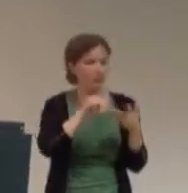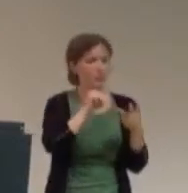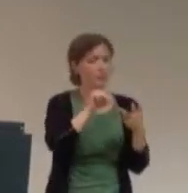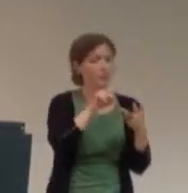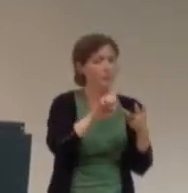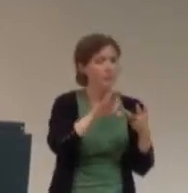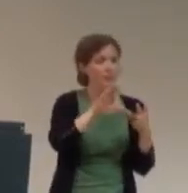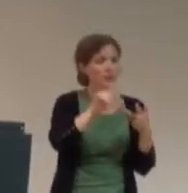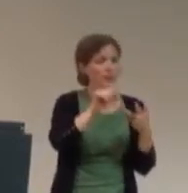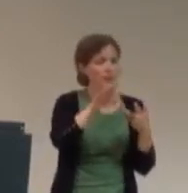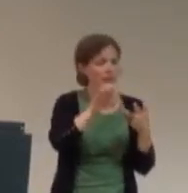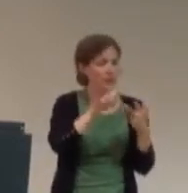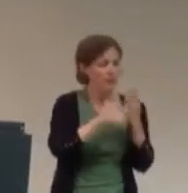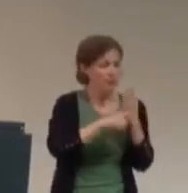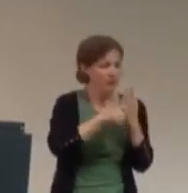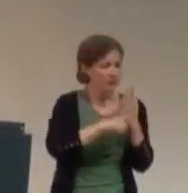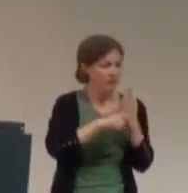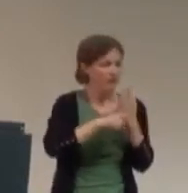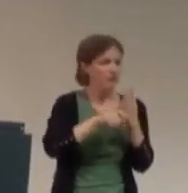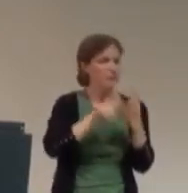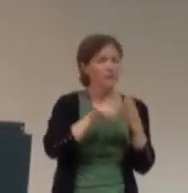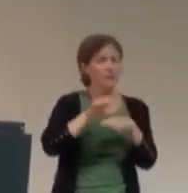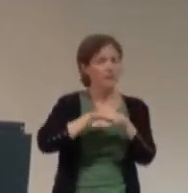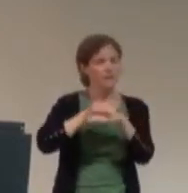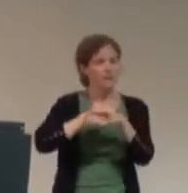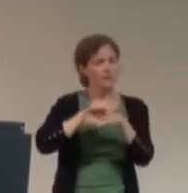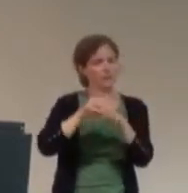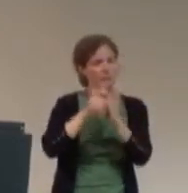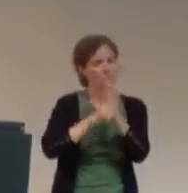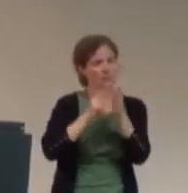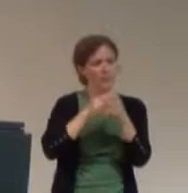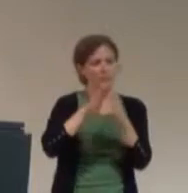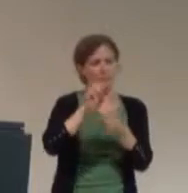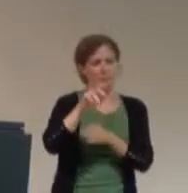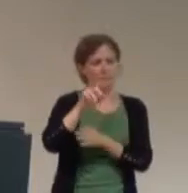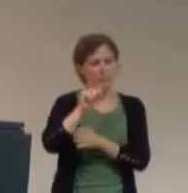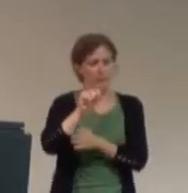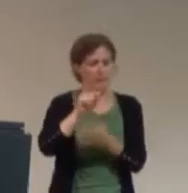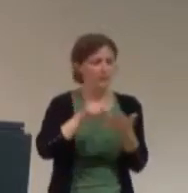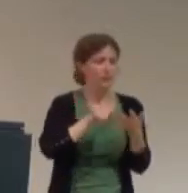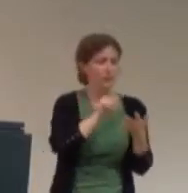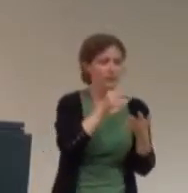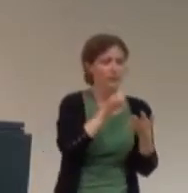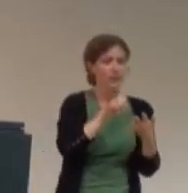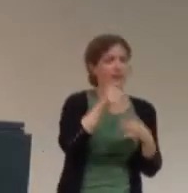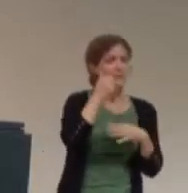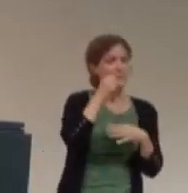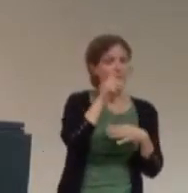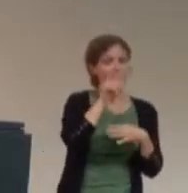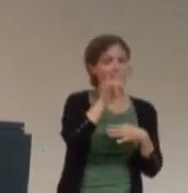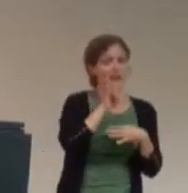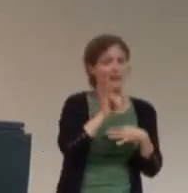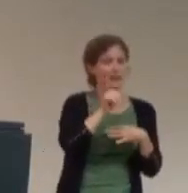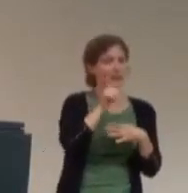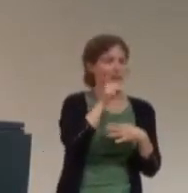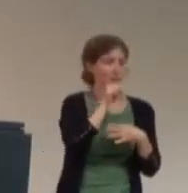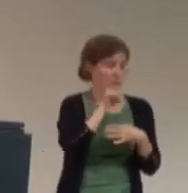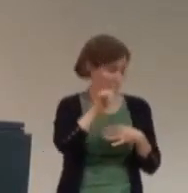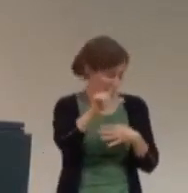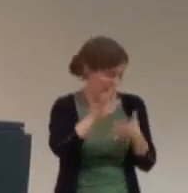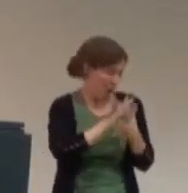Claire, uh, the UK Magazine Best, uh, the Daily Mail. So, um,